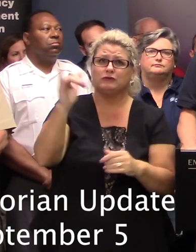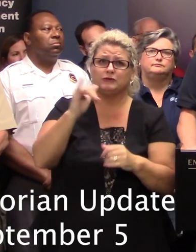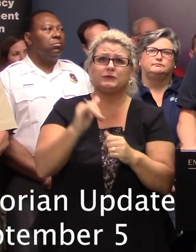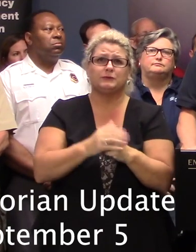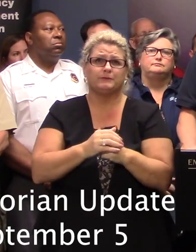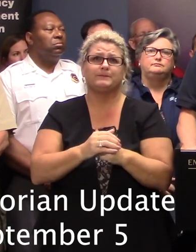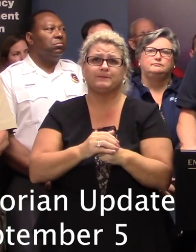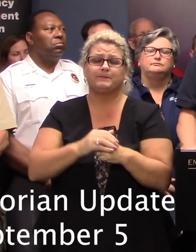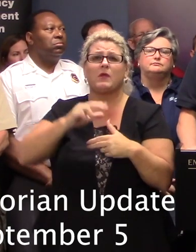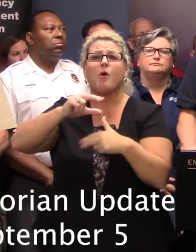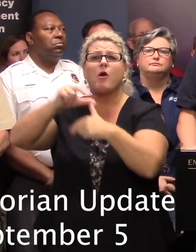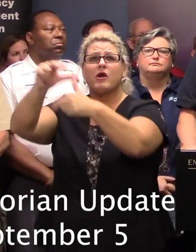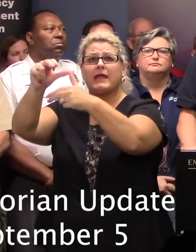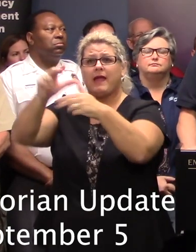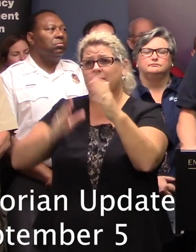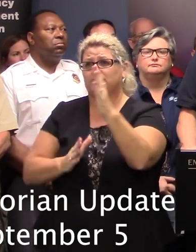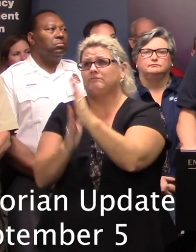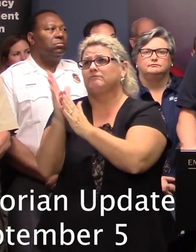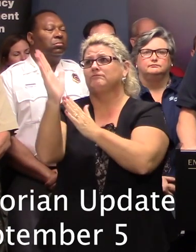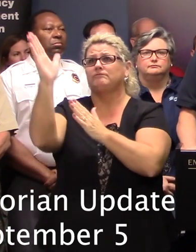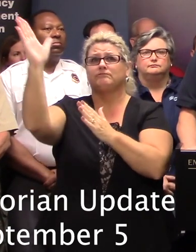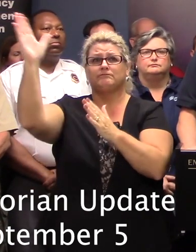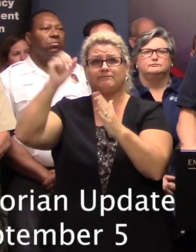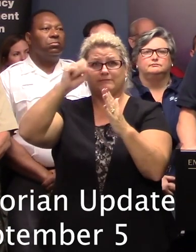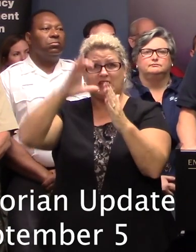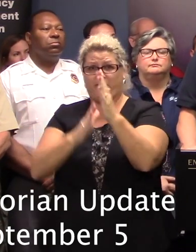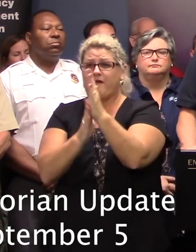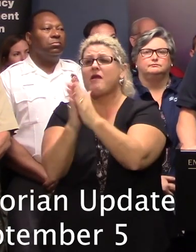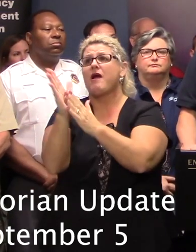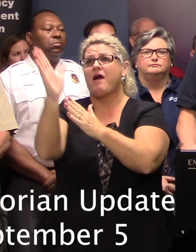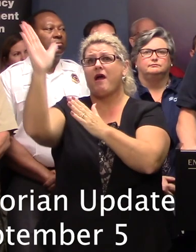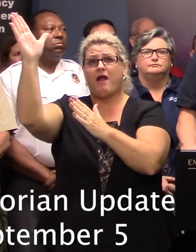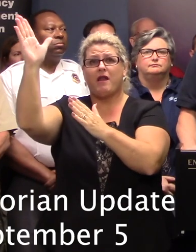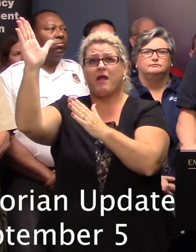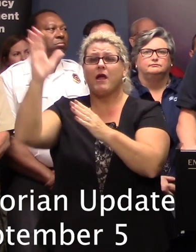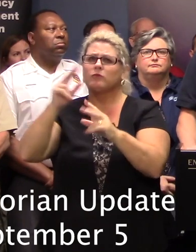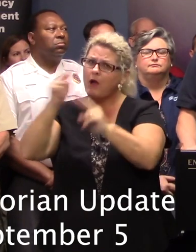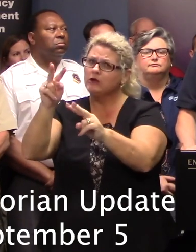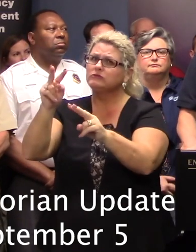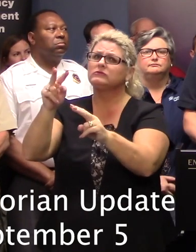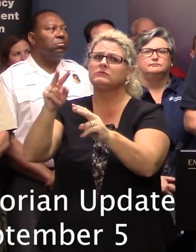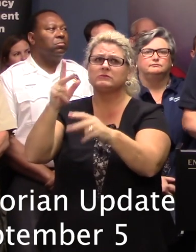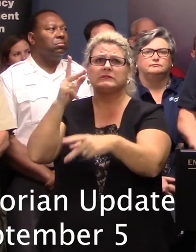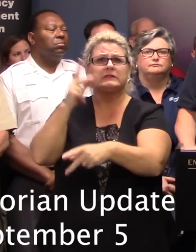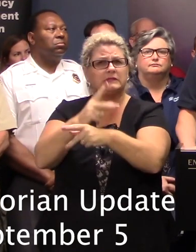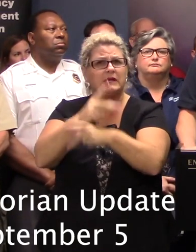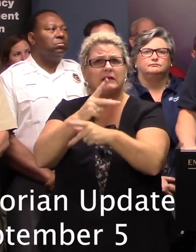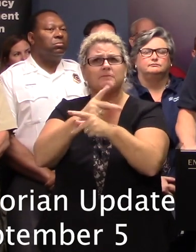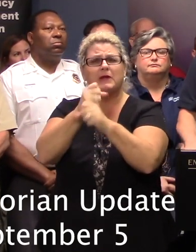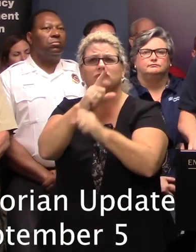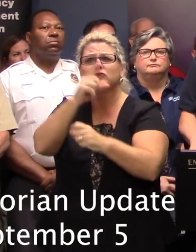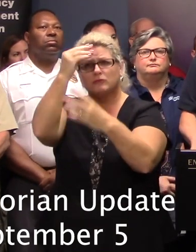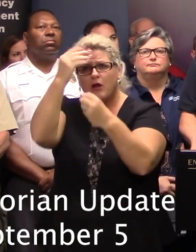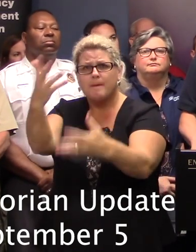close to the south coast of South Carolina throughout the day, it's important to stay vigilant and heed the warnings of your local officials. You've heard the governor